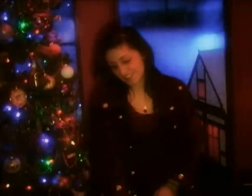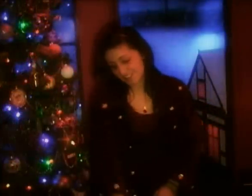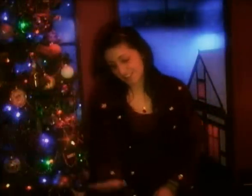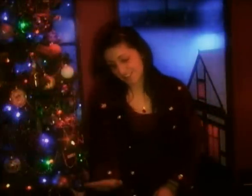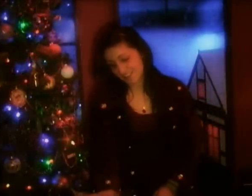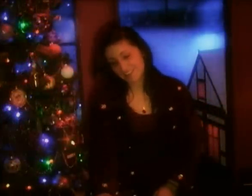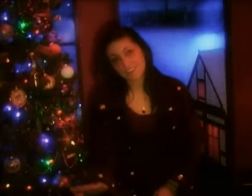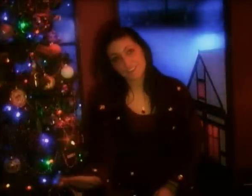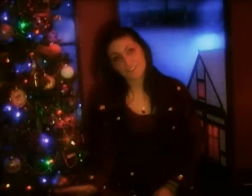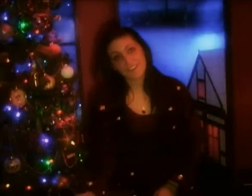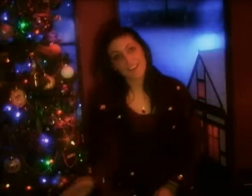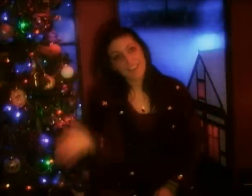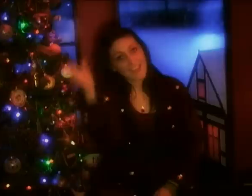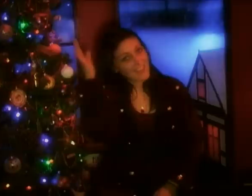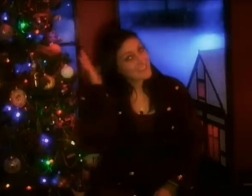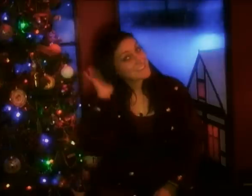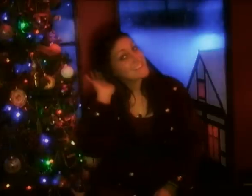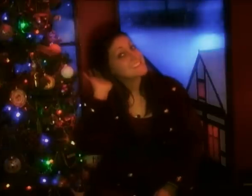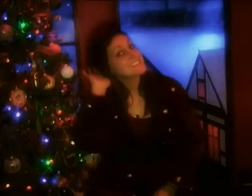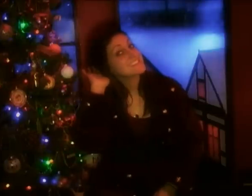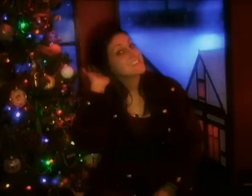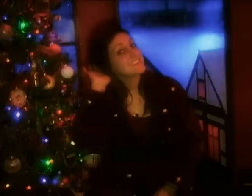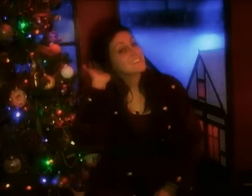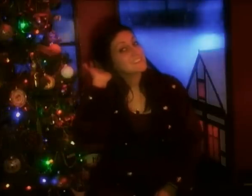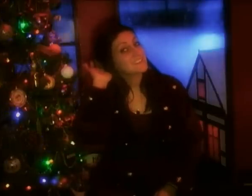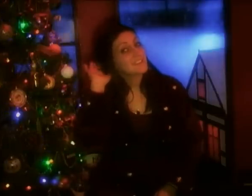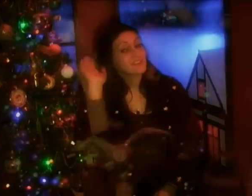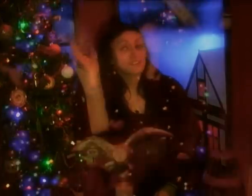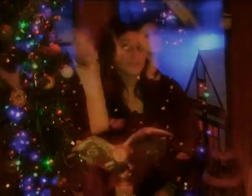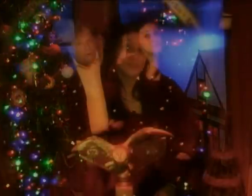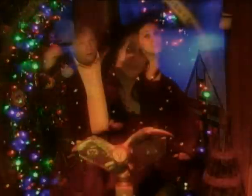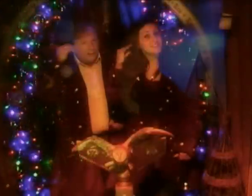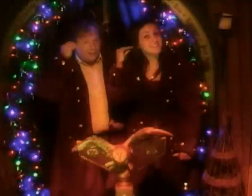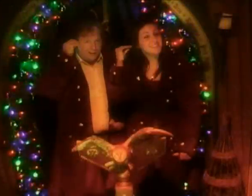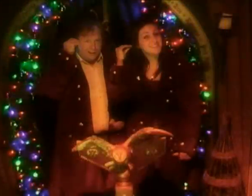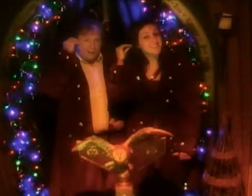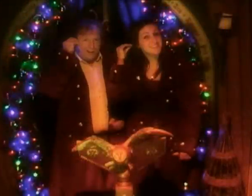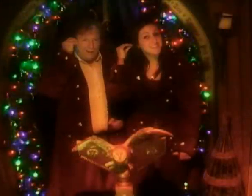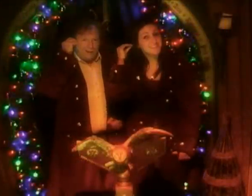children listen To hear